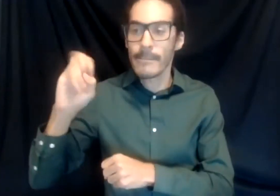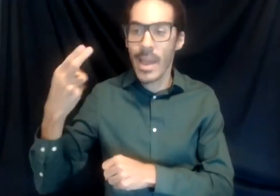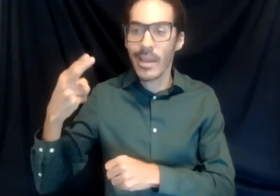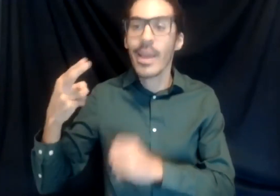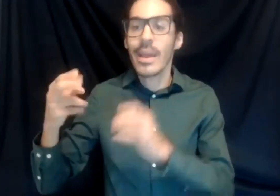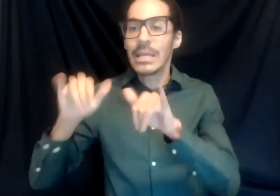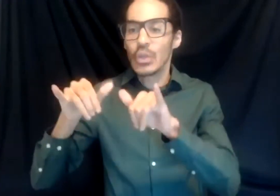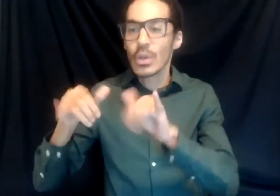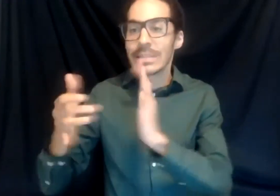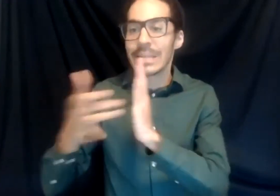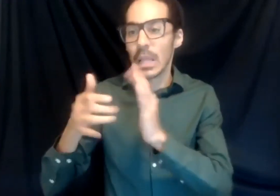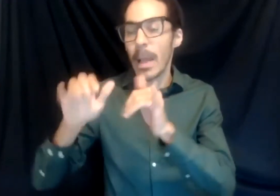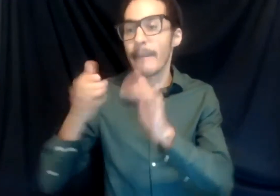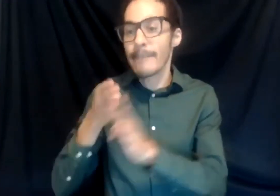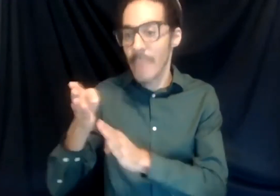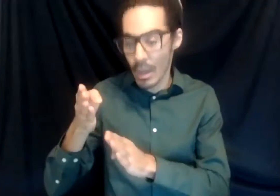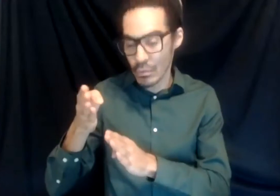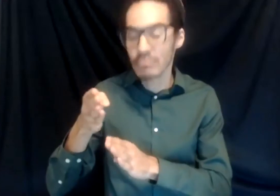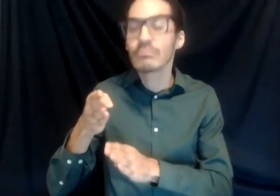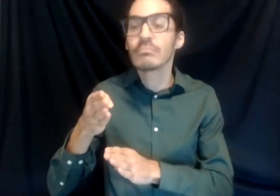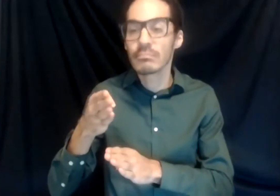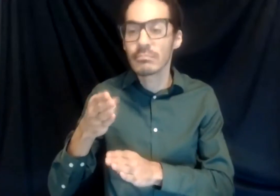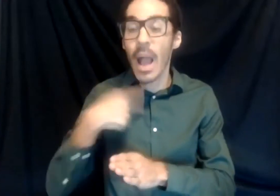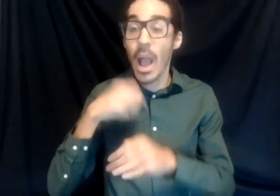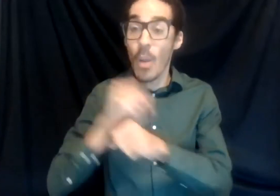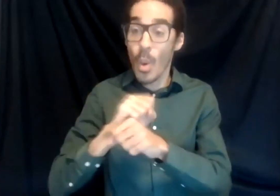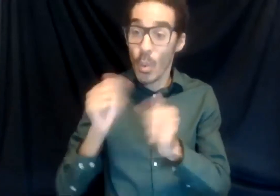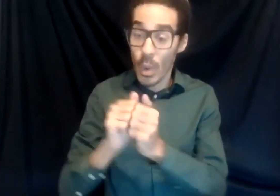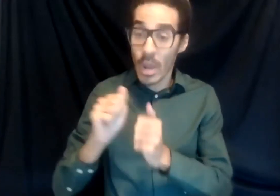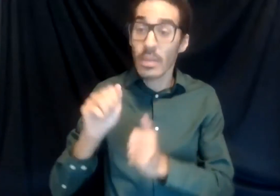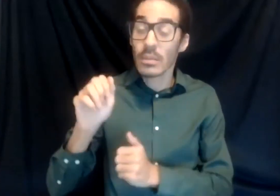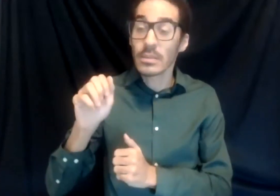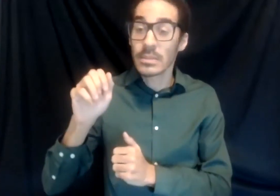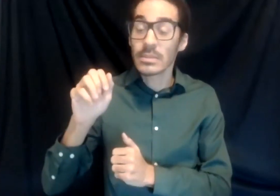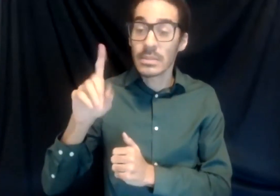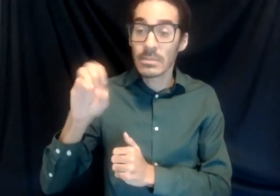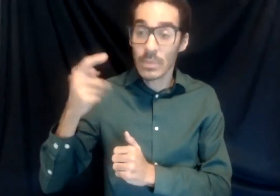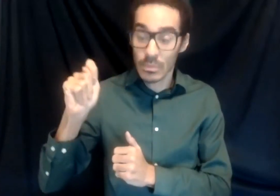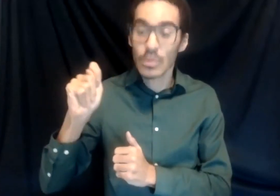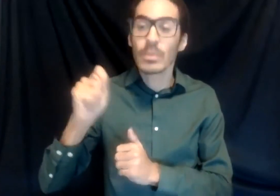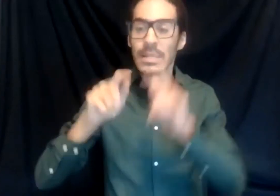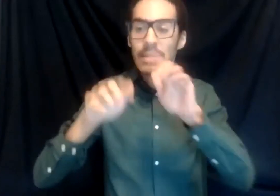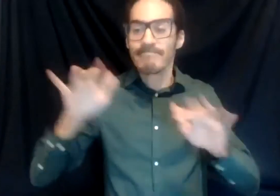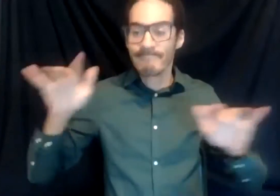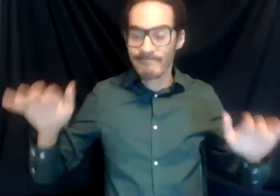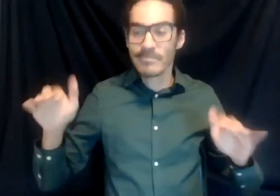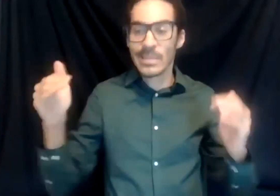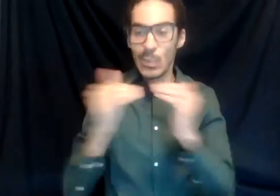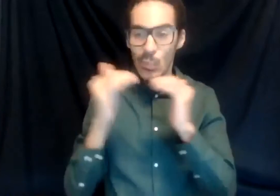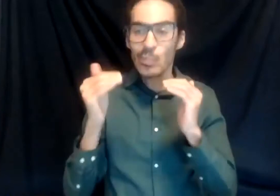And as Taj said, I am working with the Department of Division and Diversity. And I'm excited to be here with all of